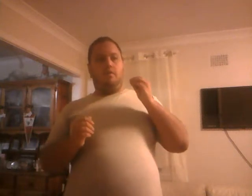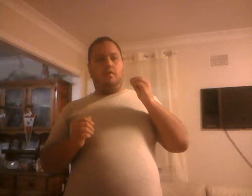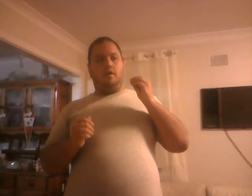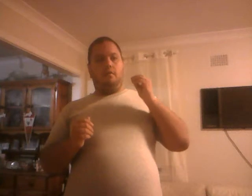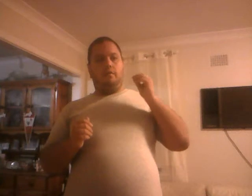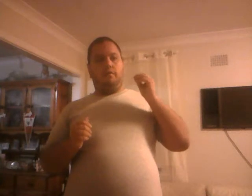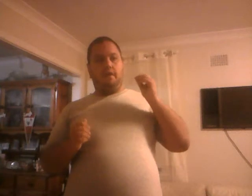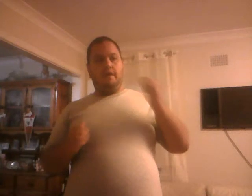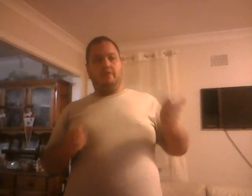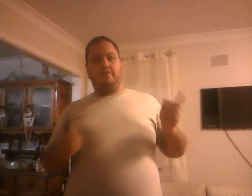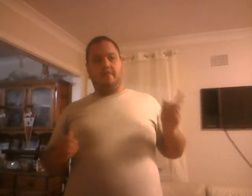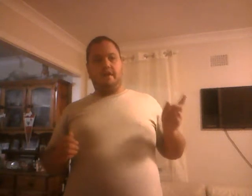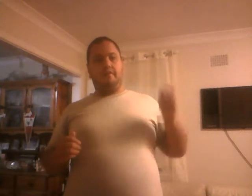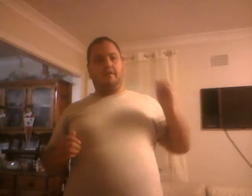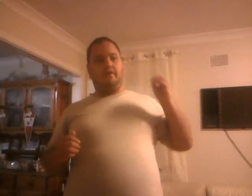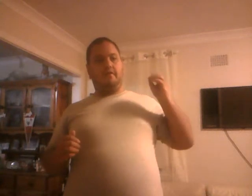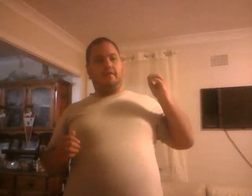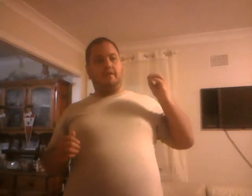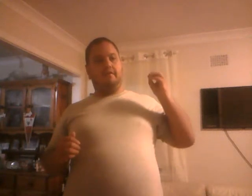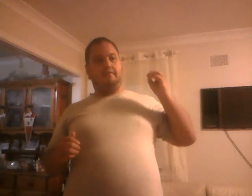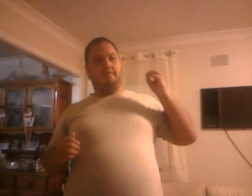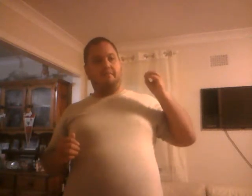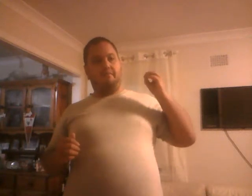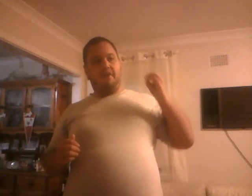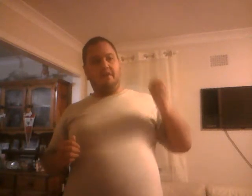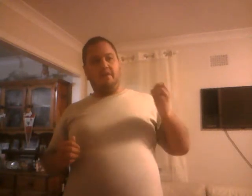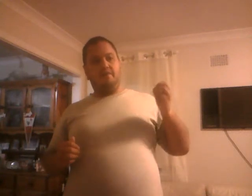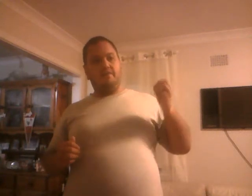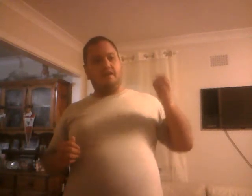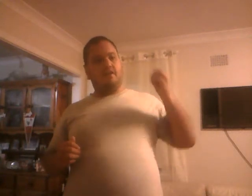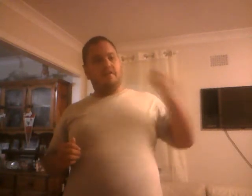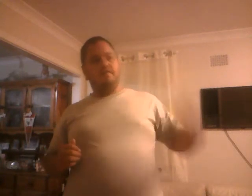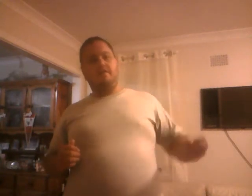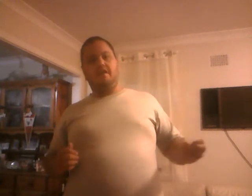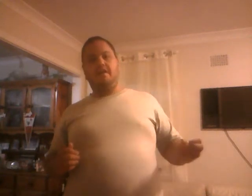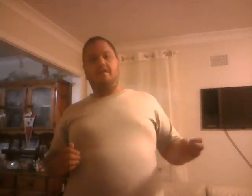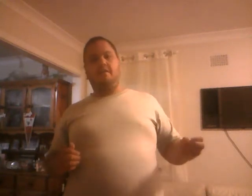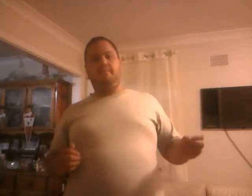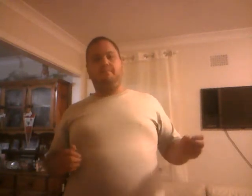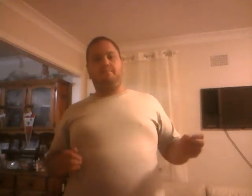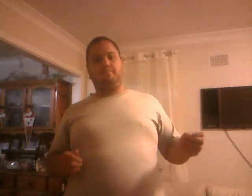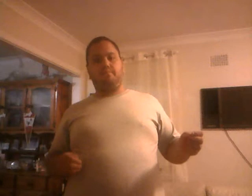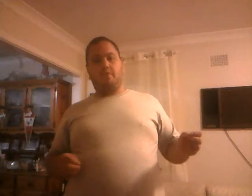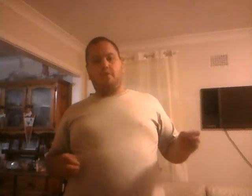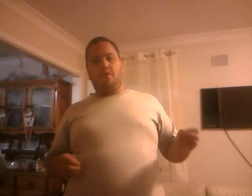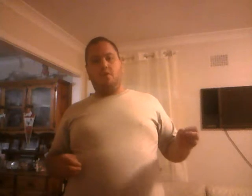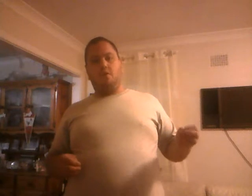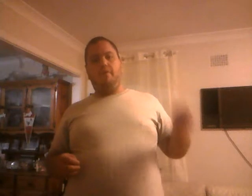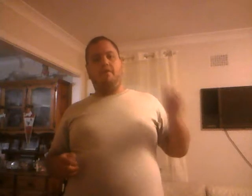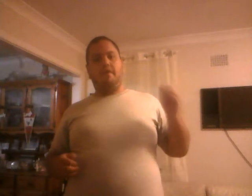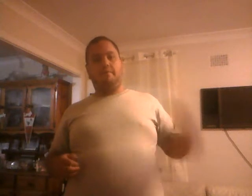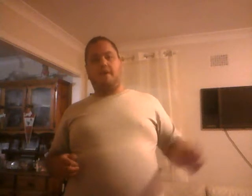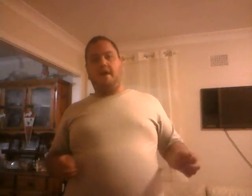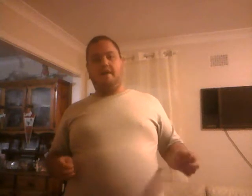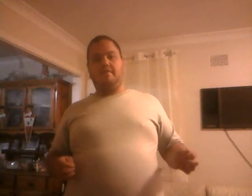The, with what he was saying about, he found, he was like, this is the, where the rape gangs,